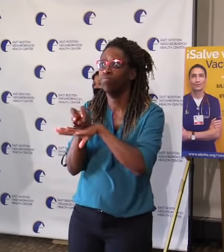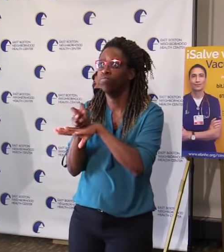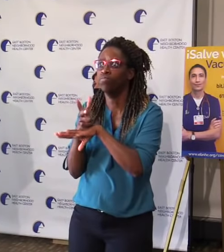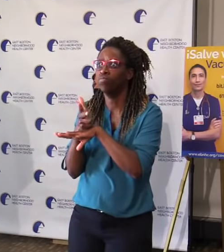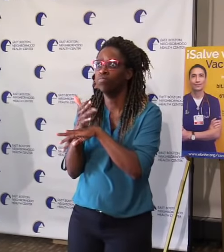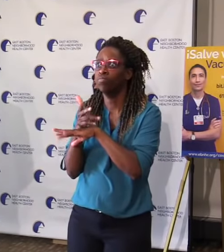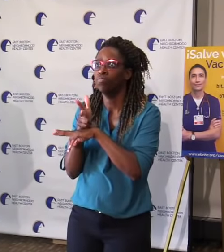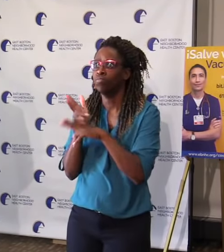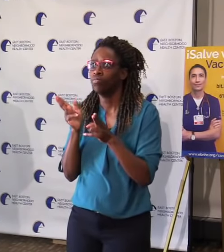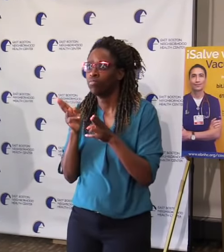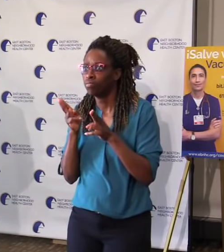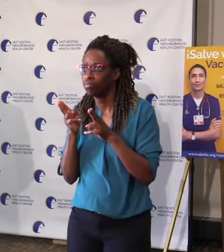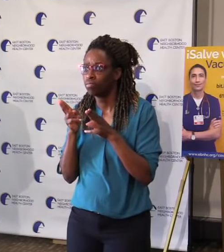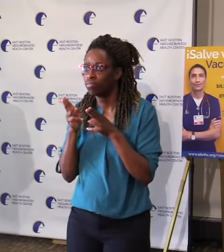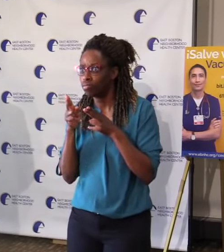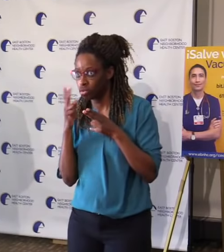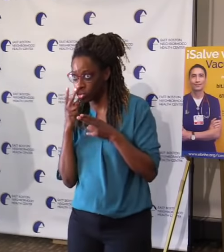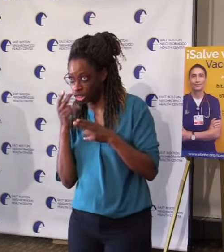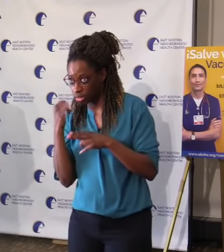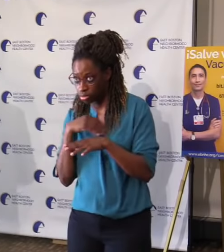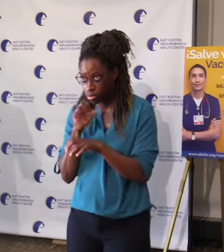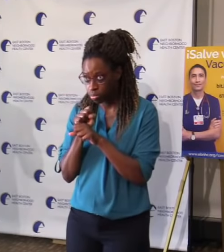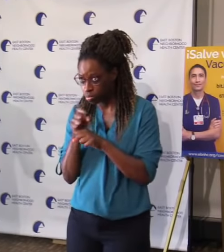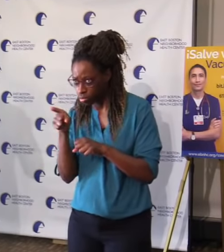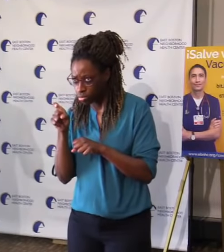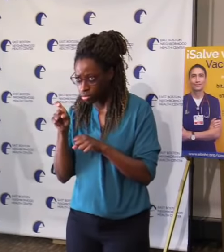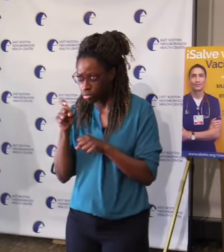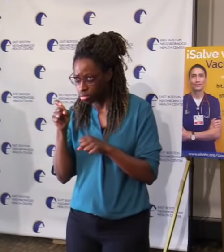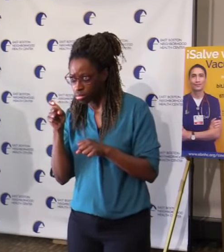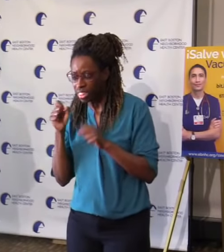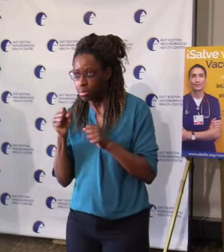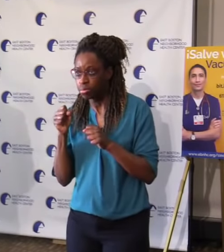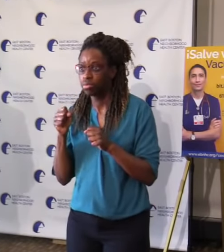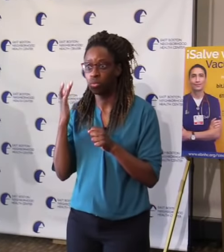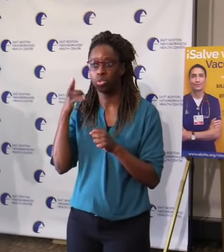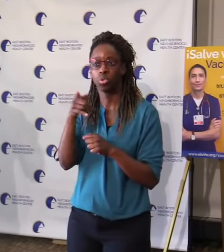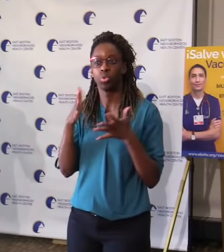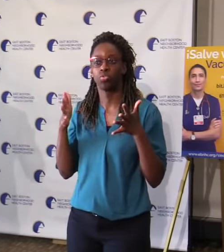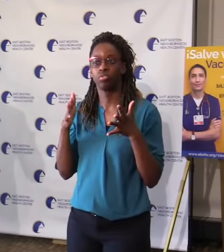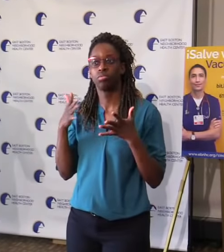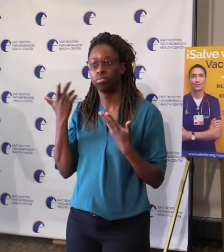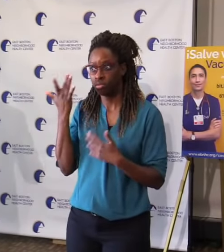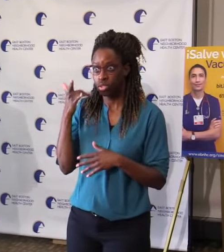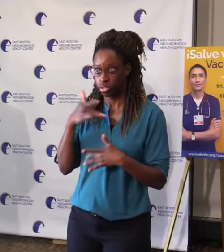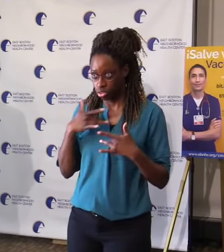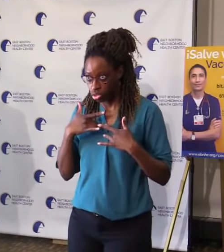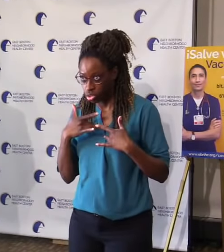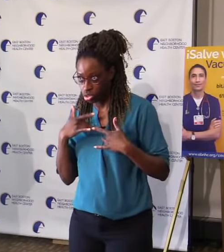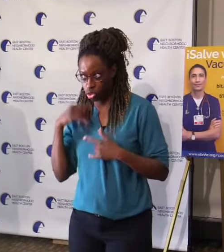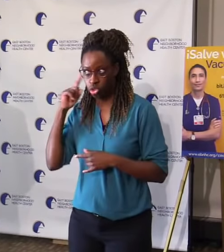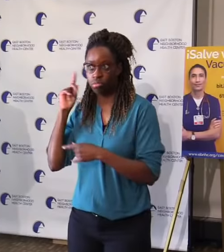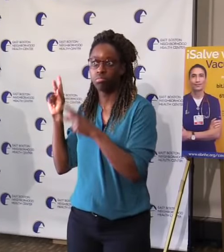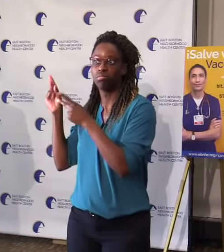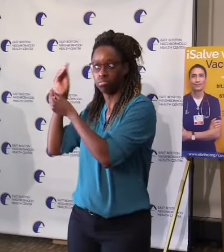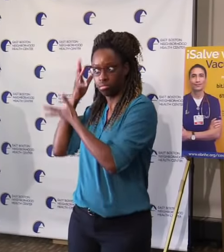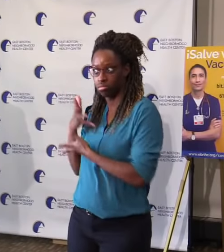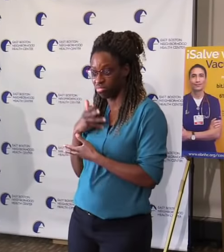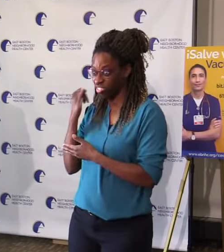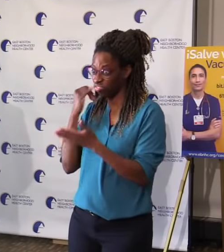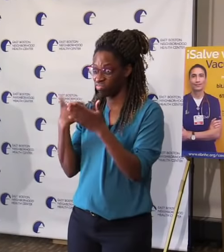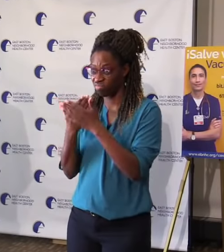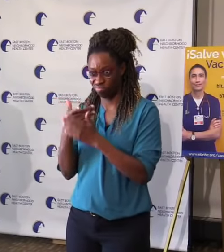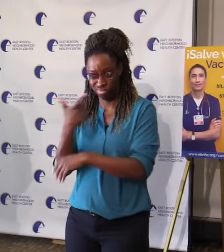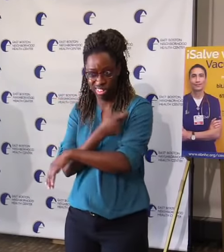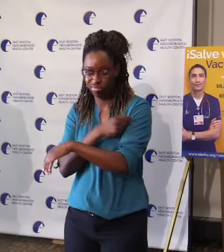before their appointment because they're nervous because they heard from somebody that they may not get their vaccine when they get there.